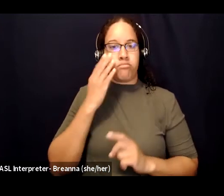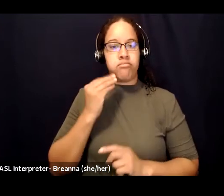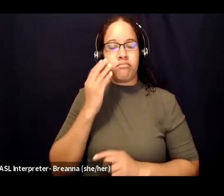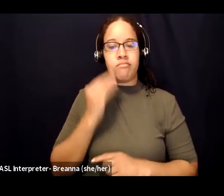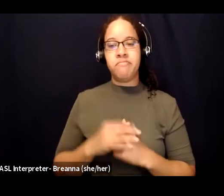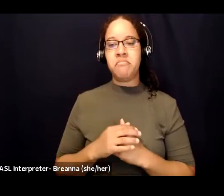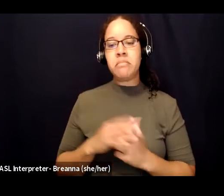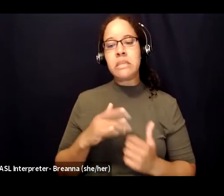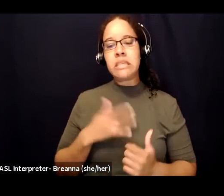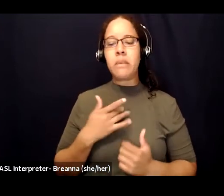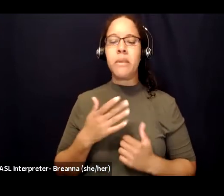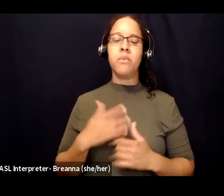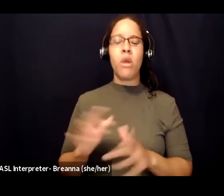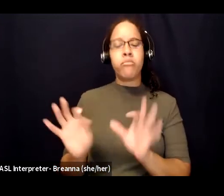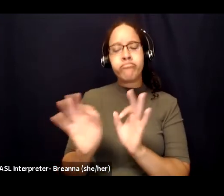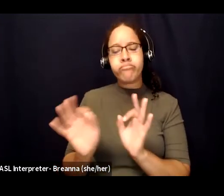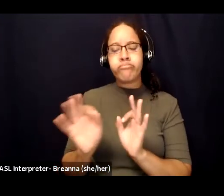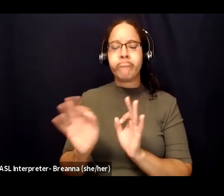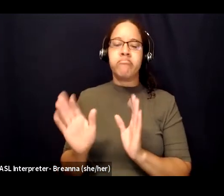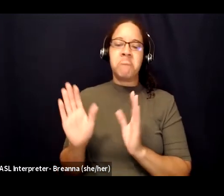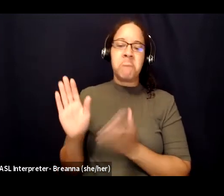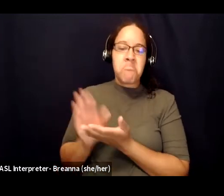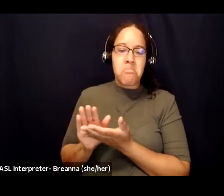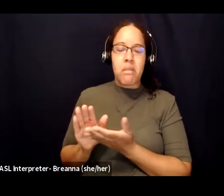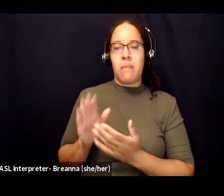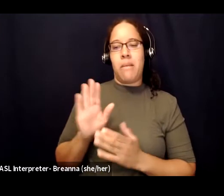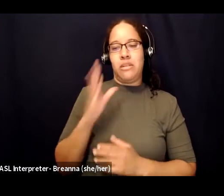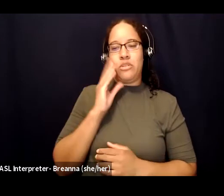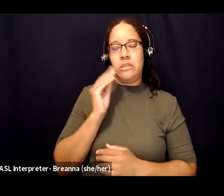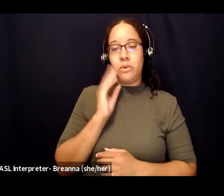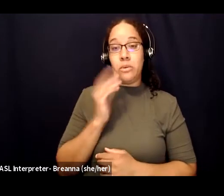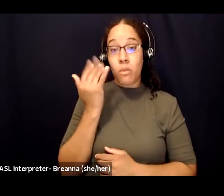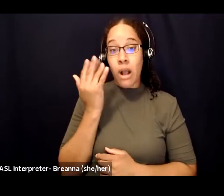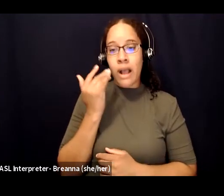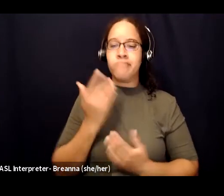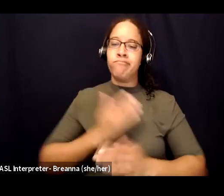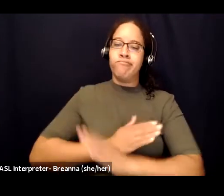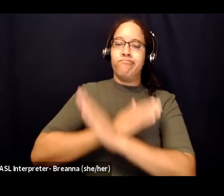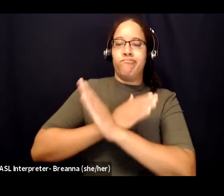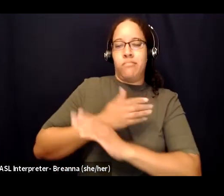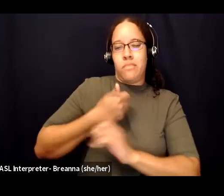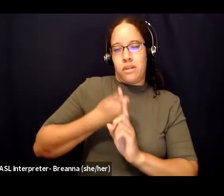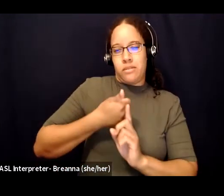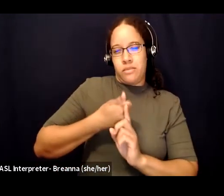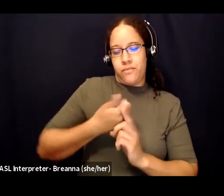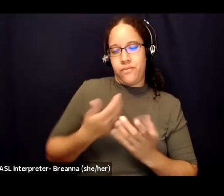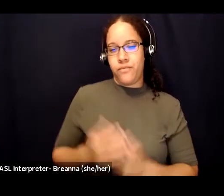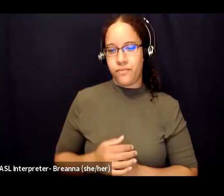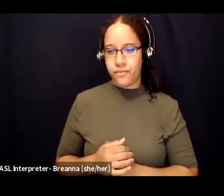our own experiences, often in an effort to protect ourselves. This can show up in how we interact with others,